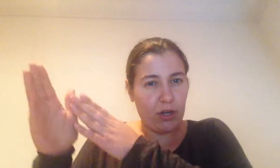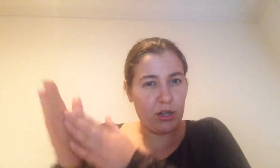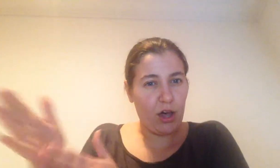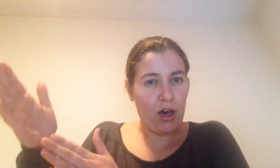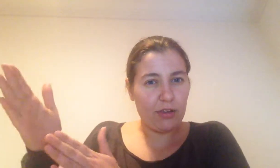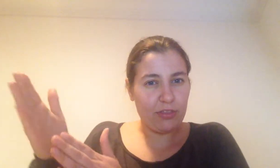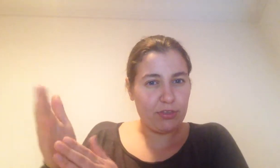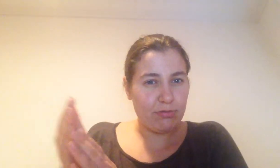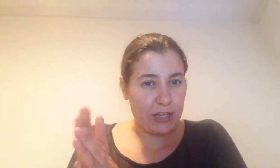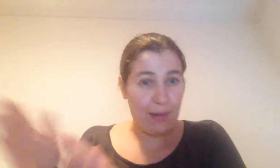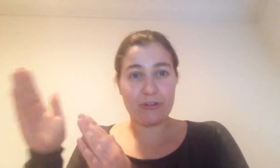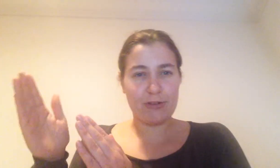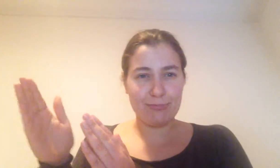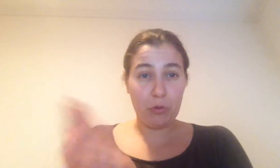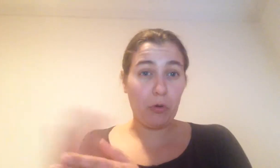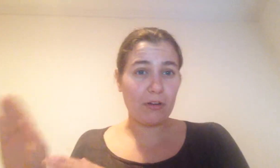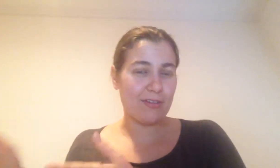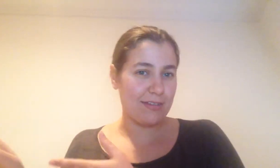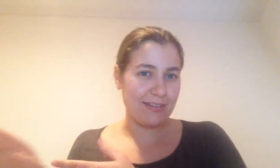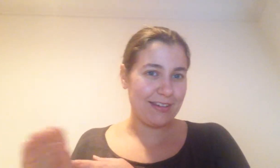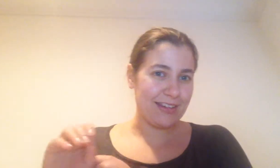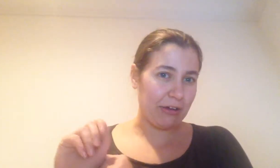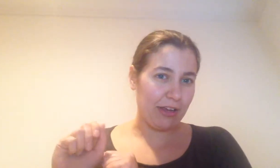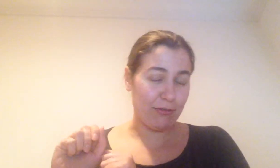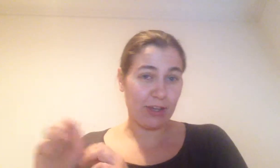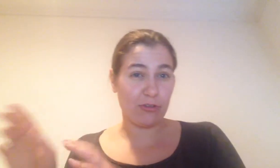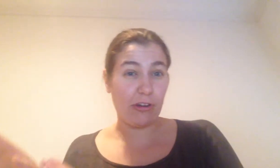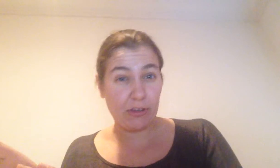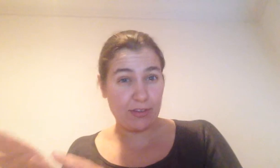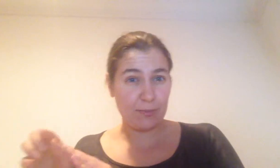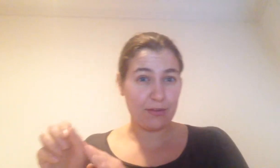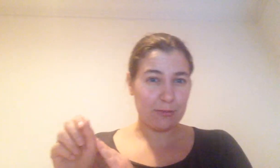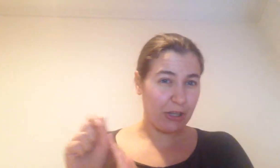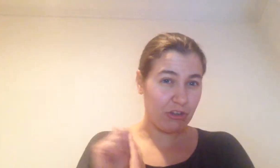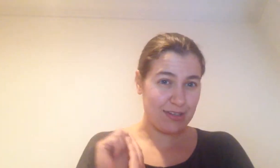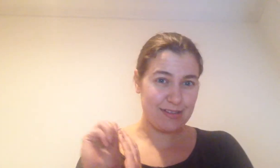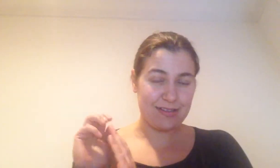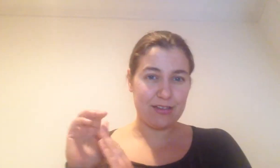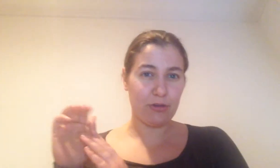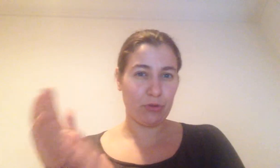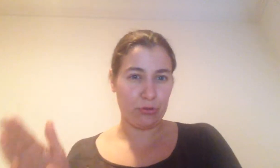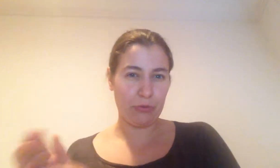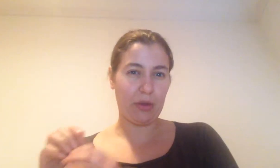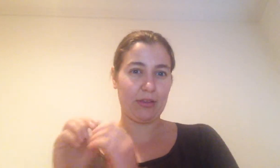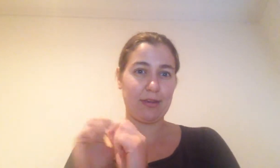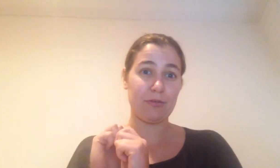along the spectrum towards the constructivist epistemologies, truth is relative,